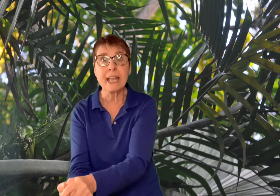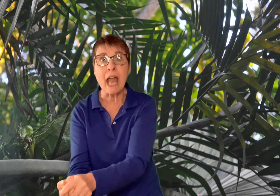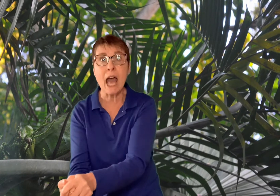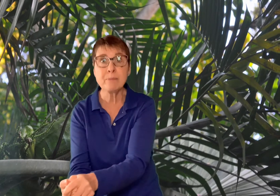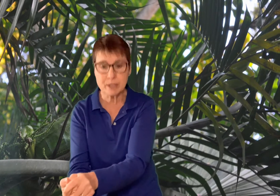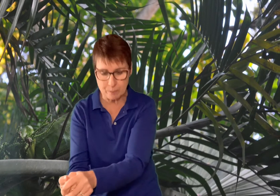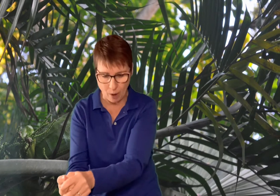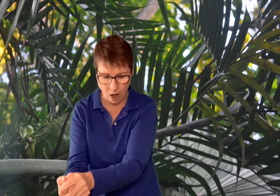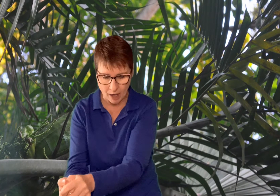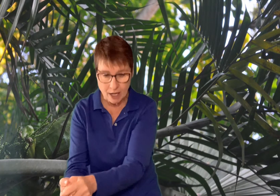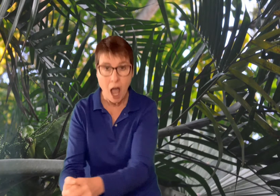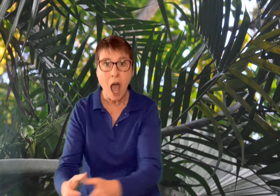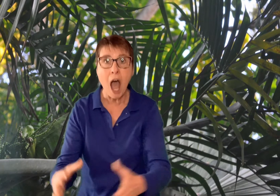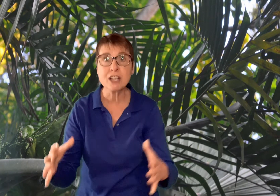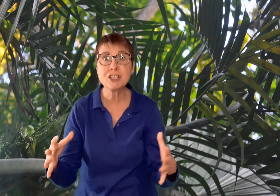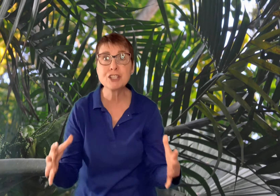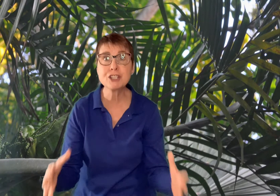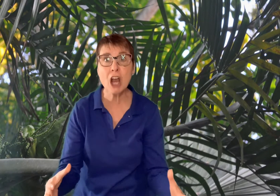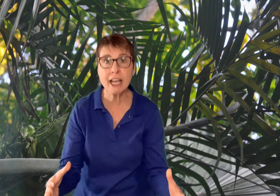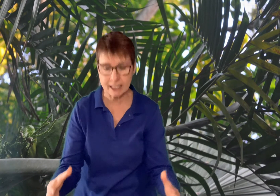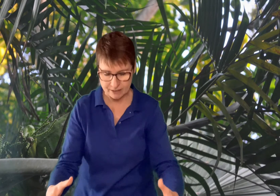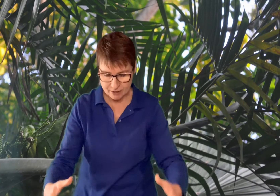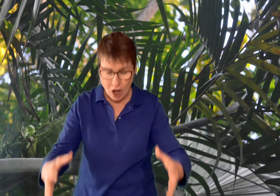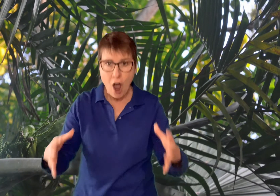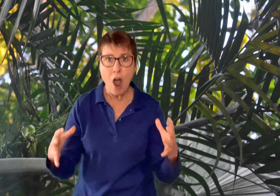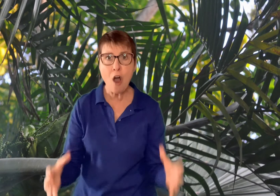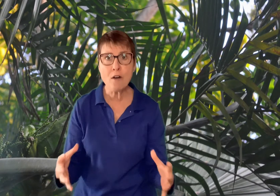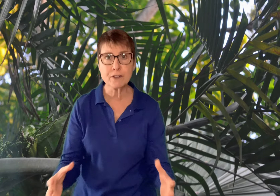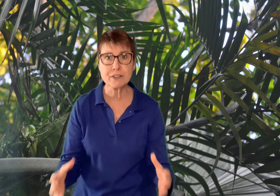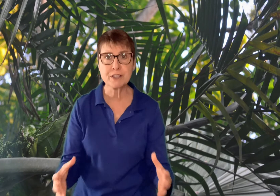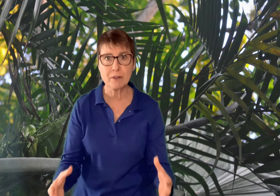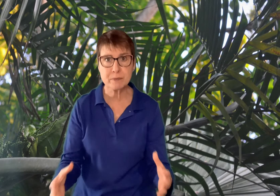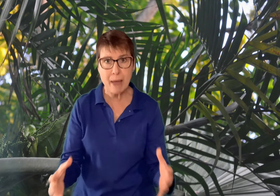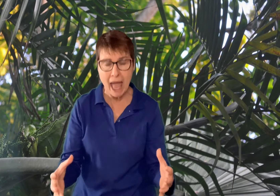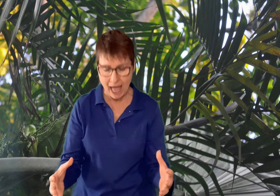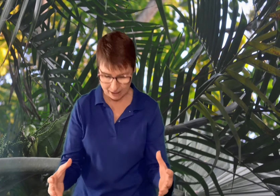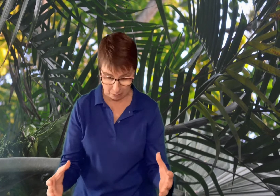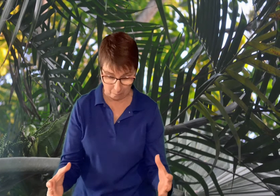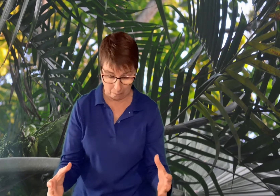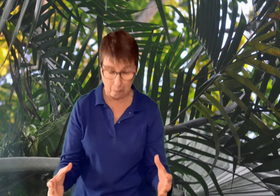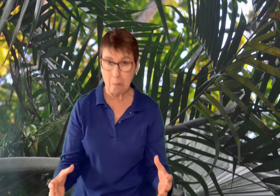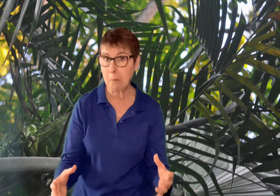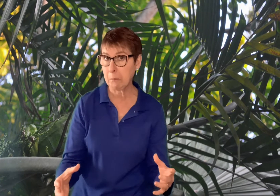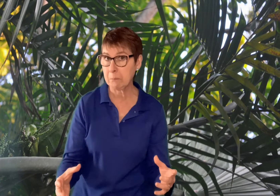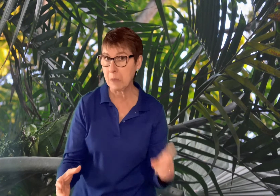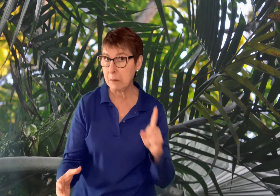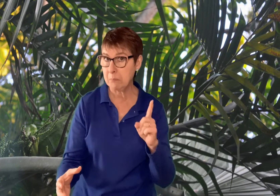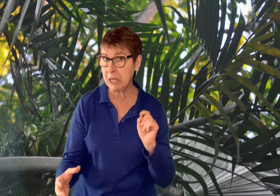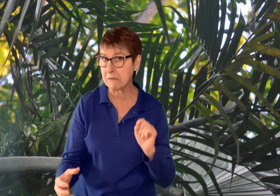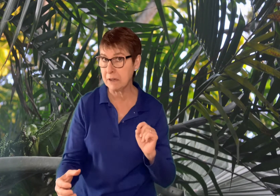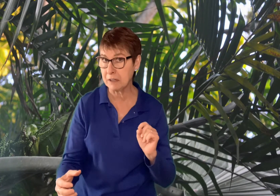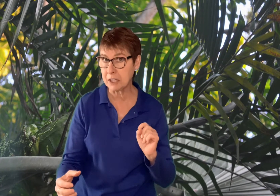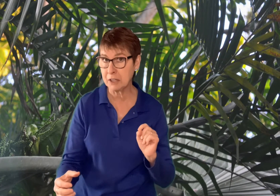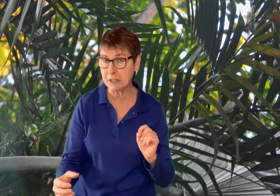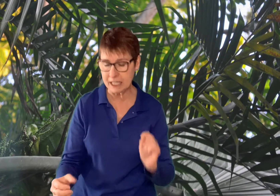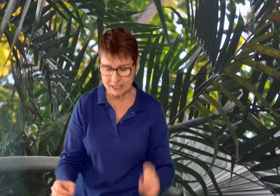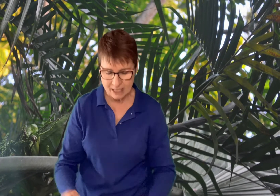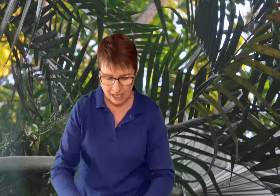happened upon a giant overstuffed bag. Being very curious, he